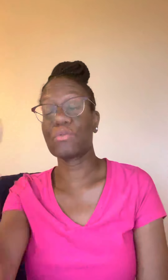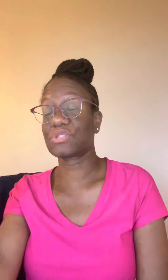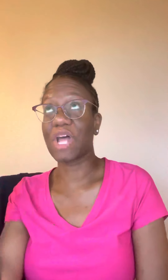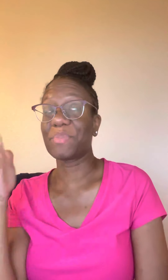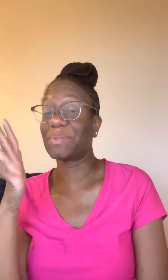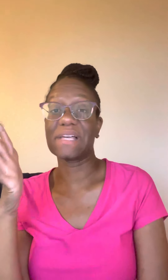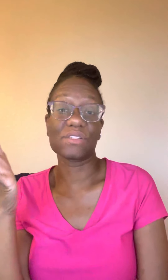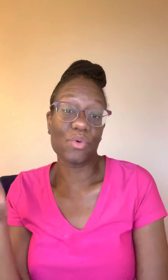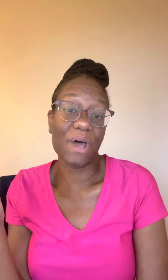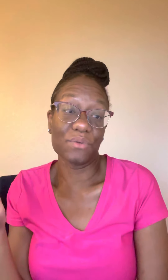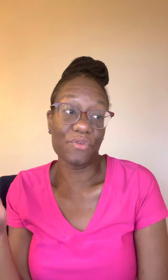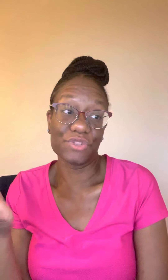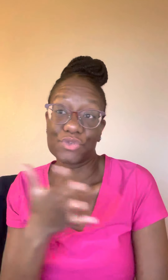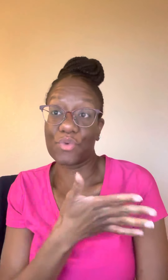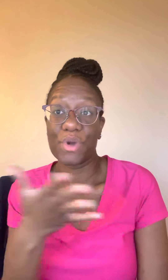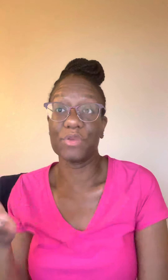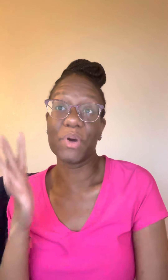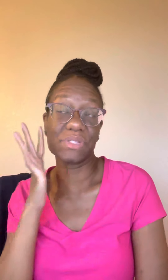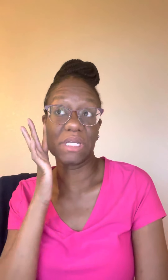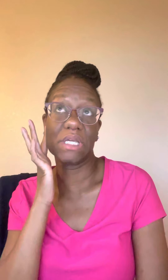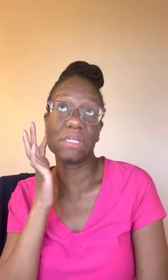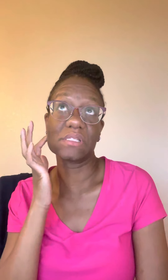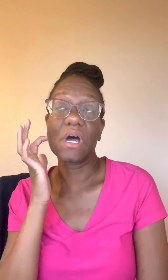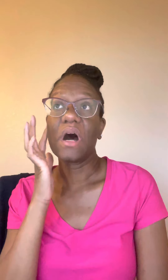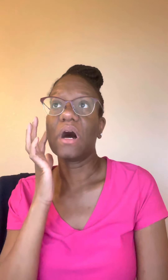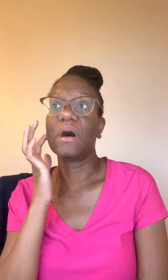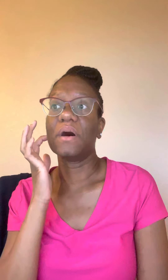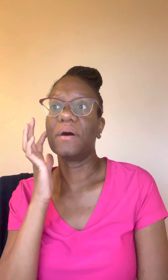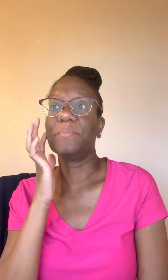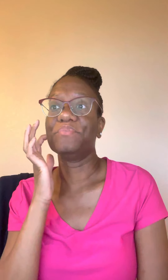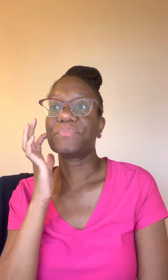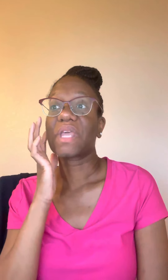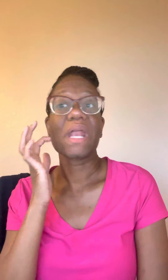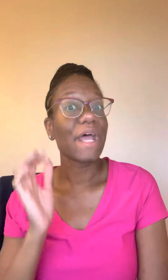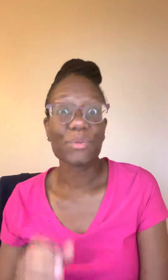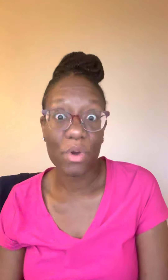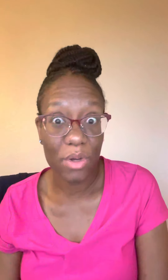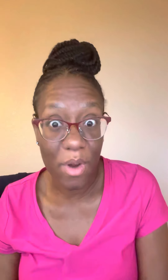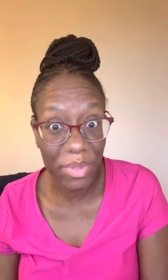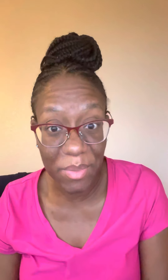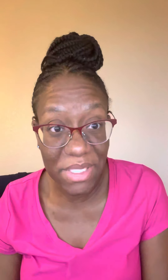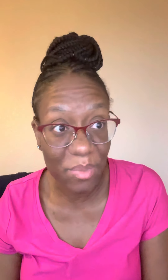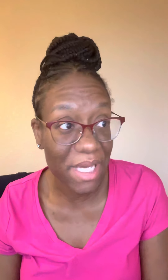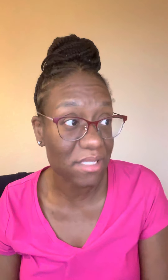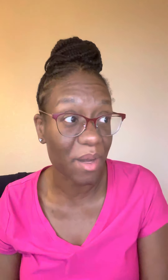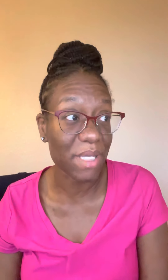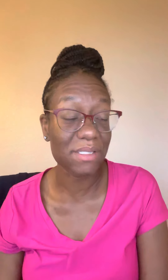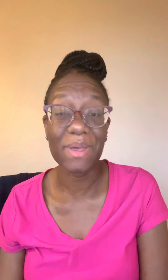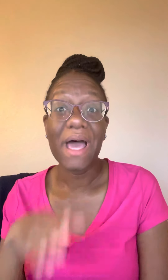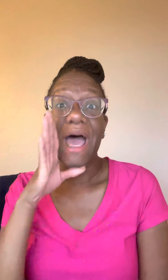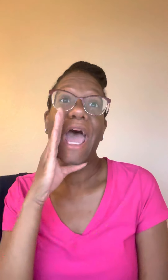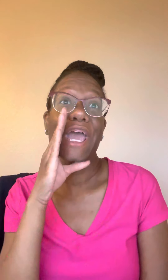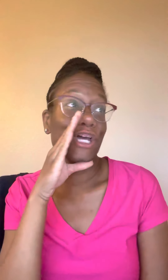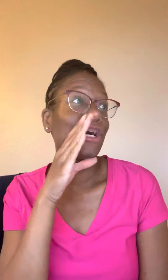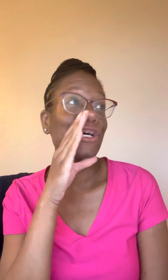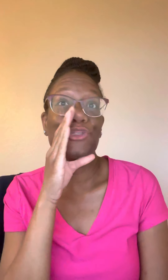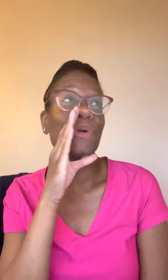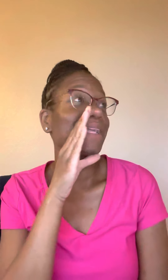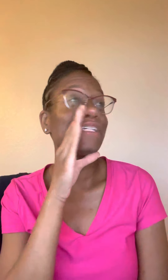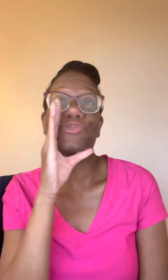shopping plaza. So I don't know for sure where the person is. Um, and I didn't want to go up in a pizza place talking about some, Hey, uh, you got this